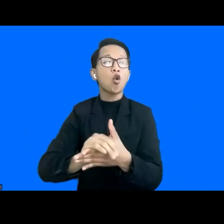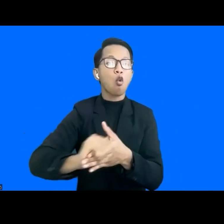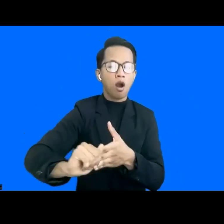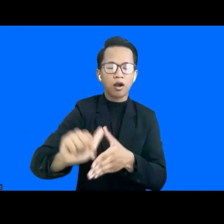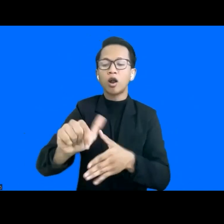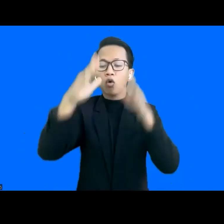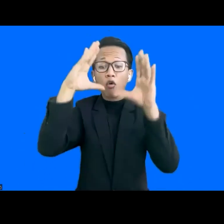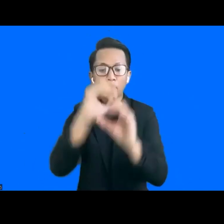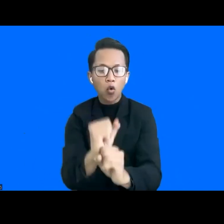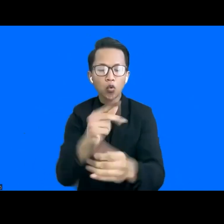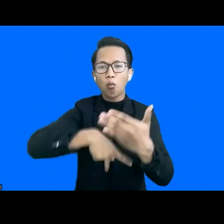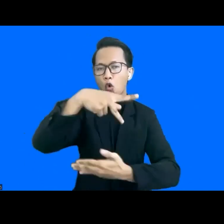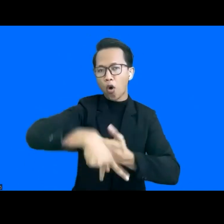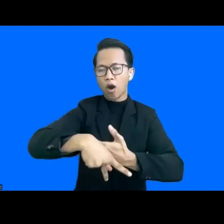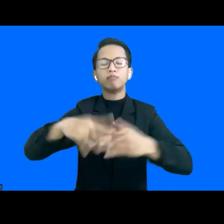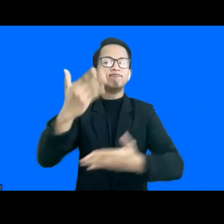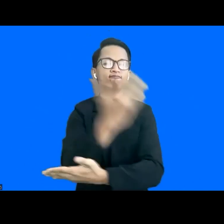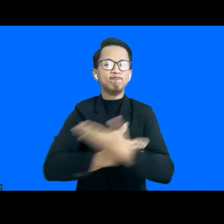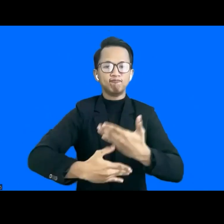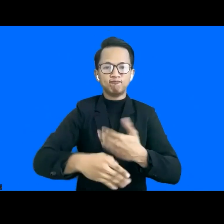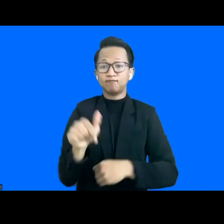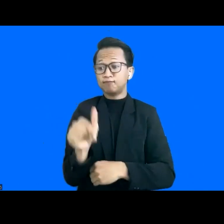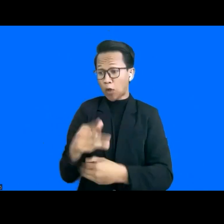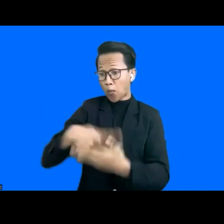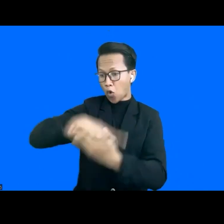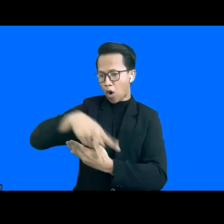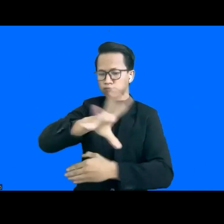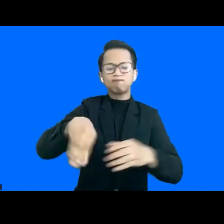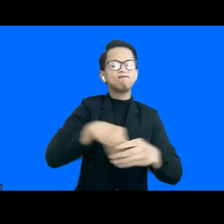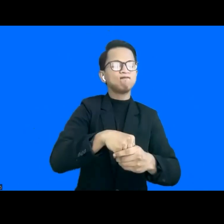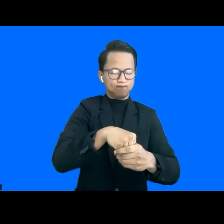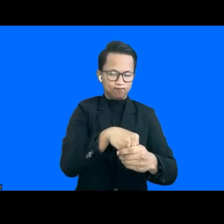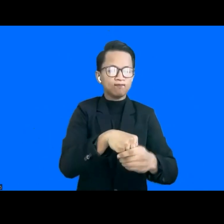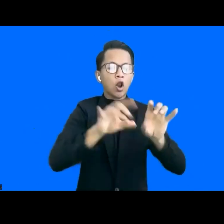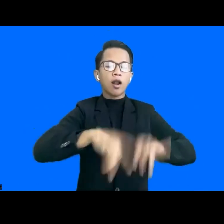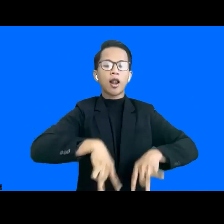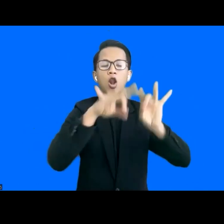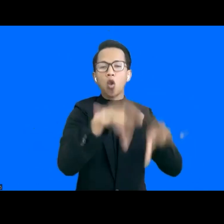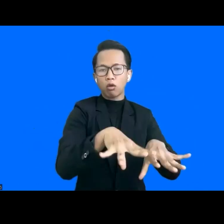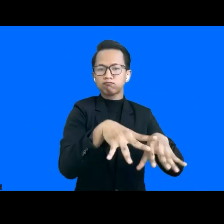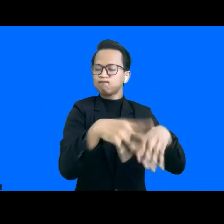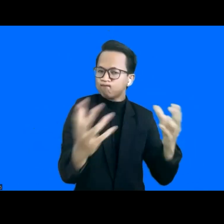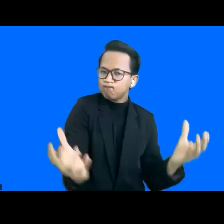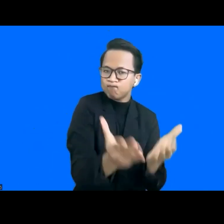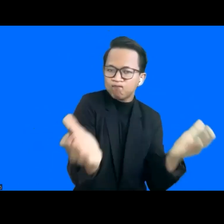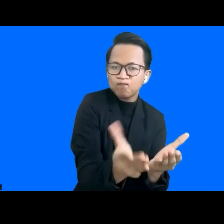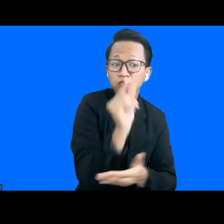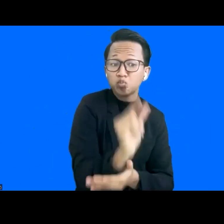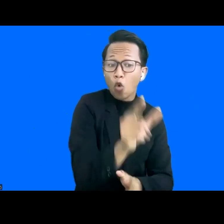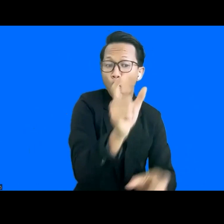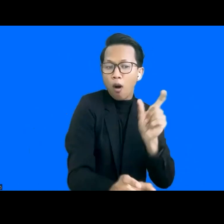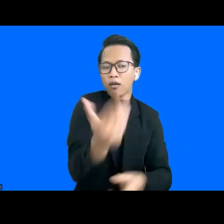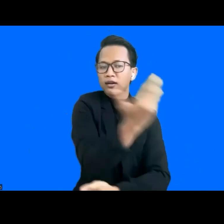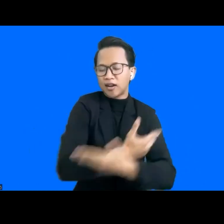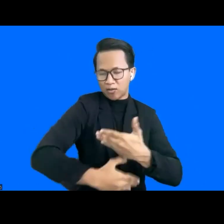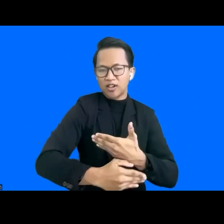This funding is part of Australia's larger contribution to disability inclusive activities provided through bilateral and